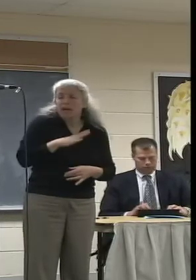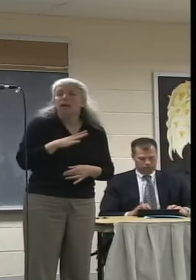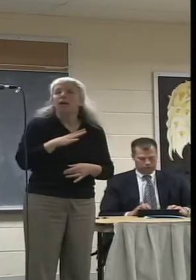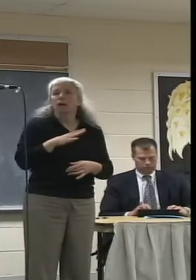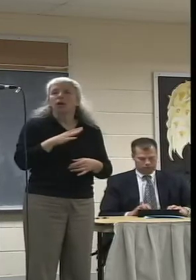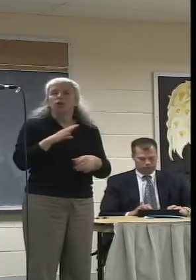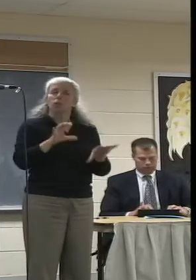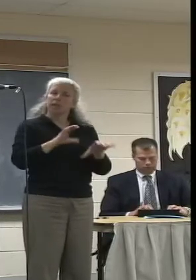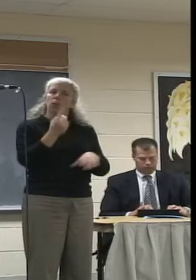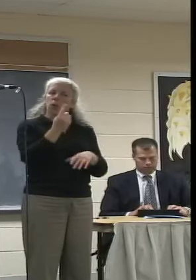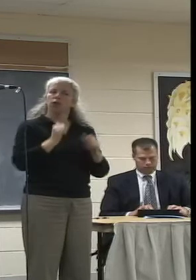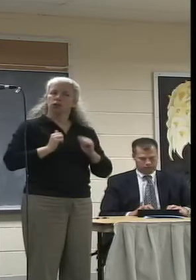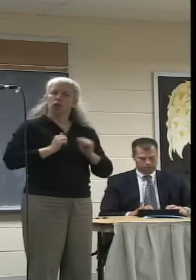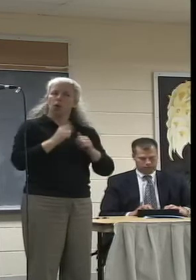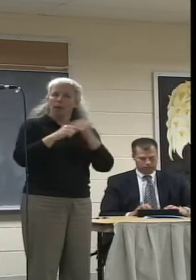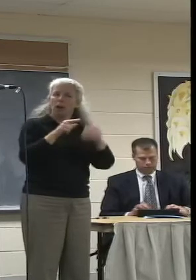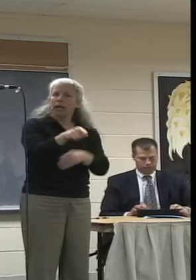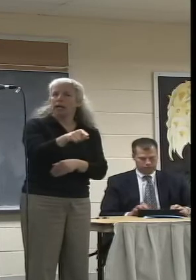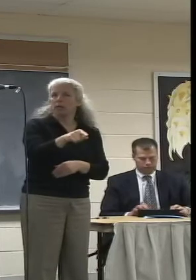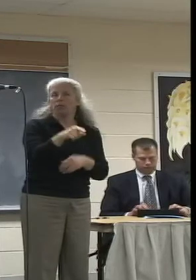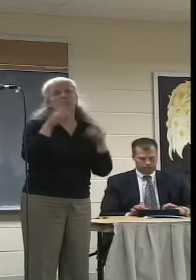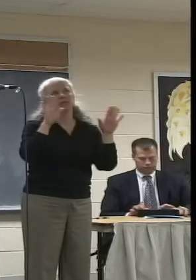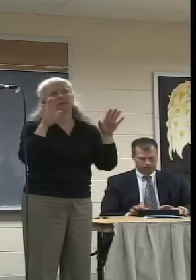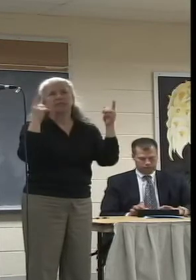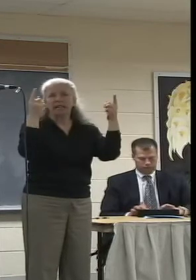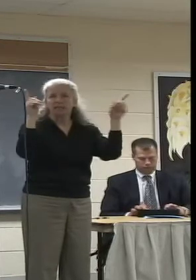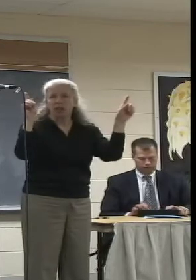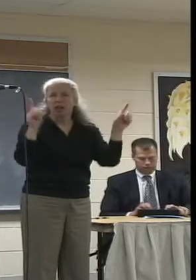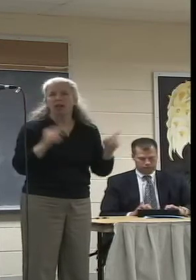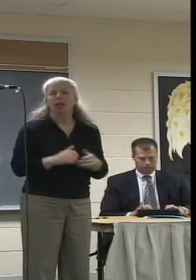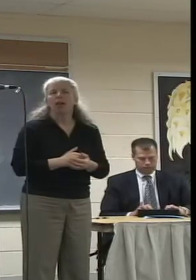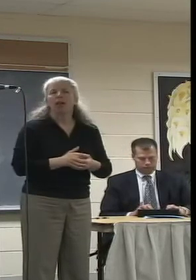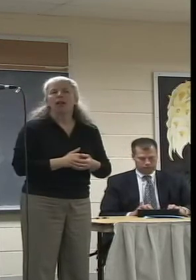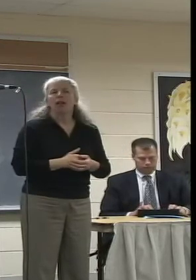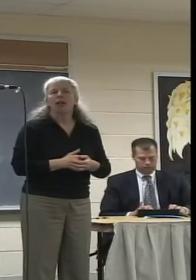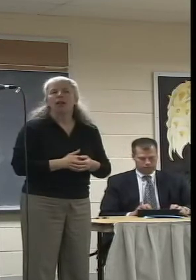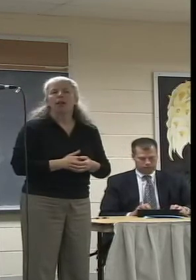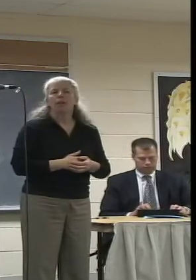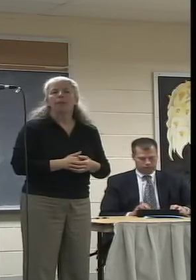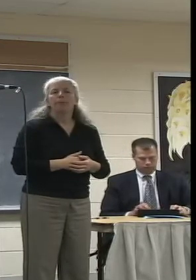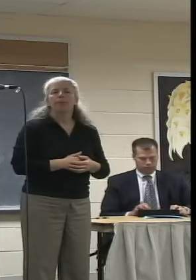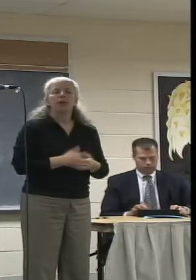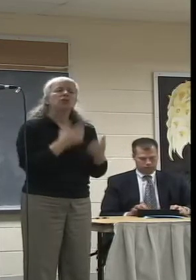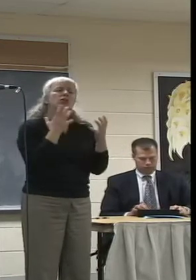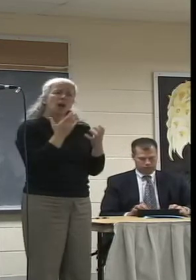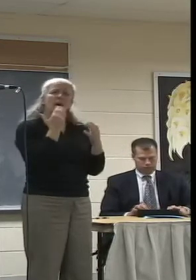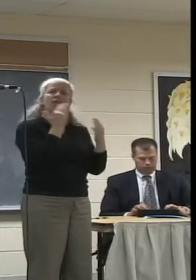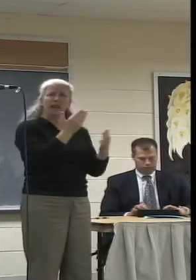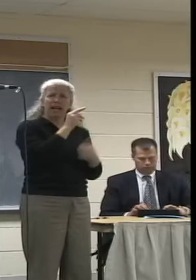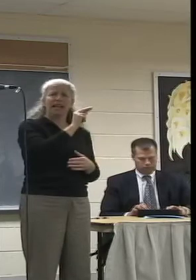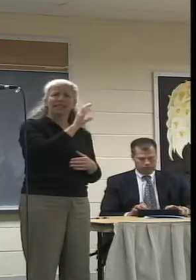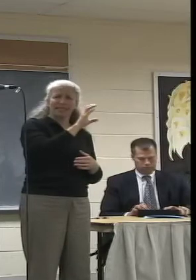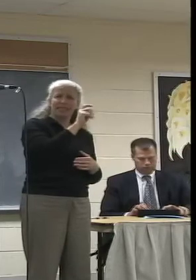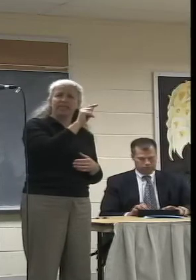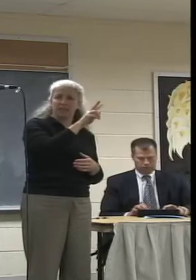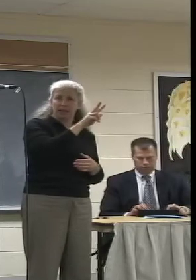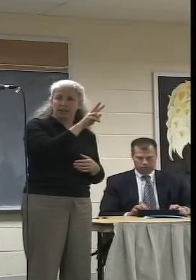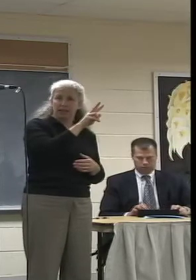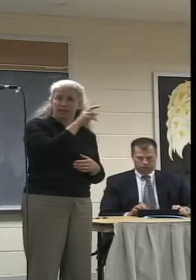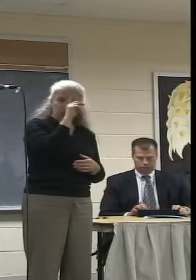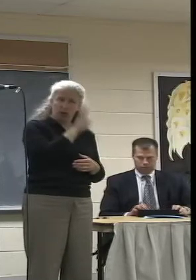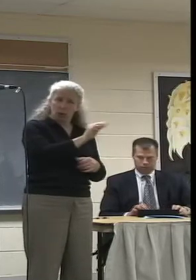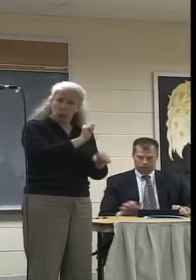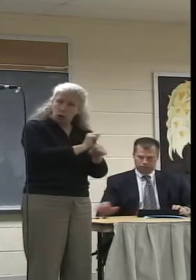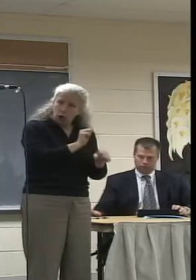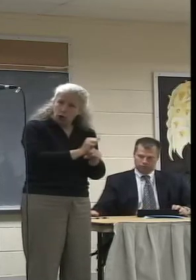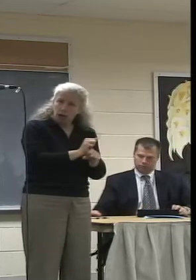show with him that was very successful. So, I want to thank NCTV for being there and for